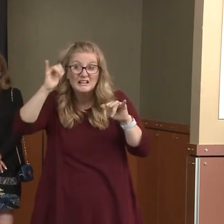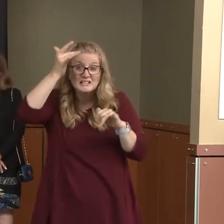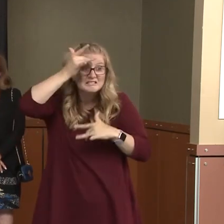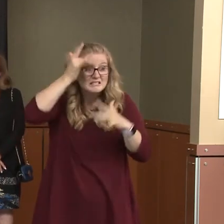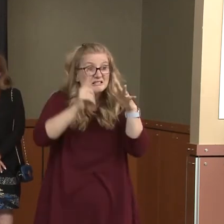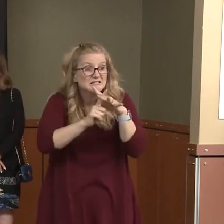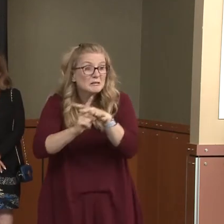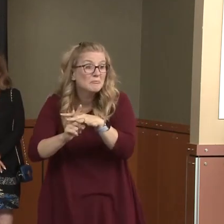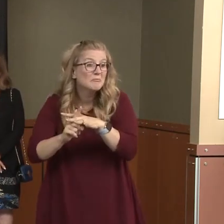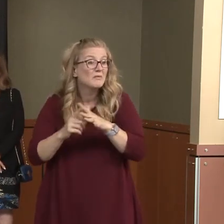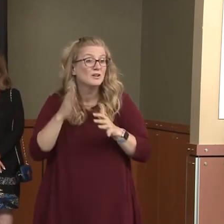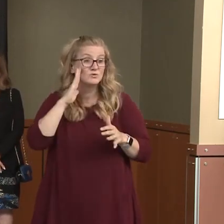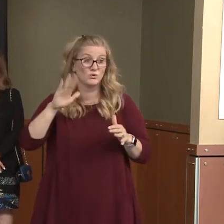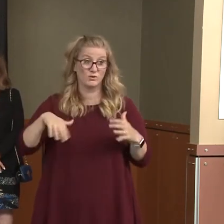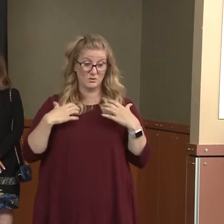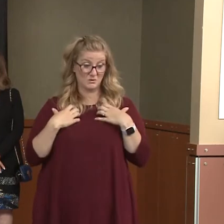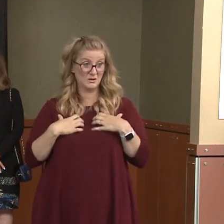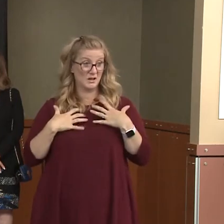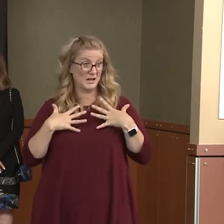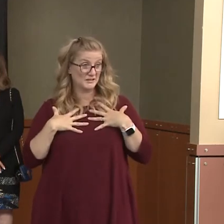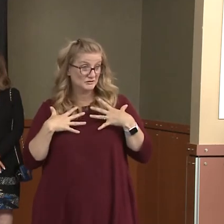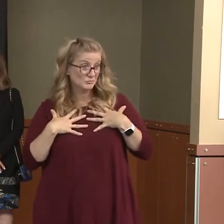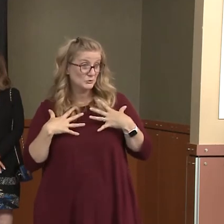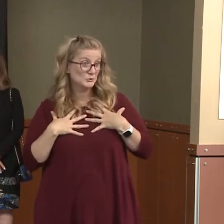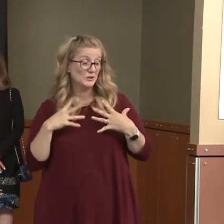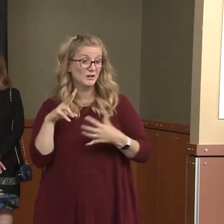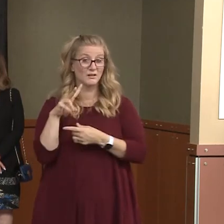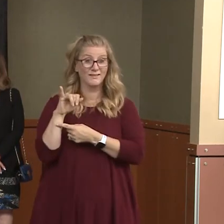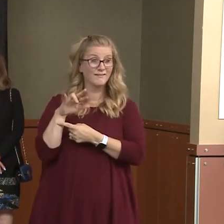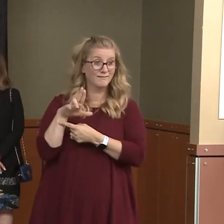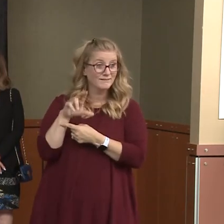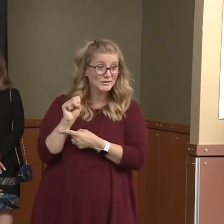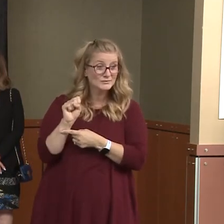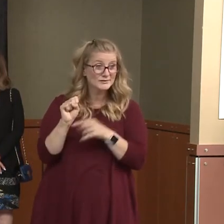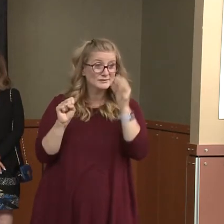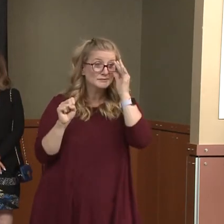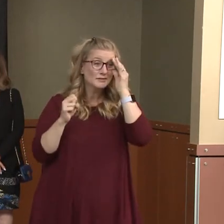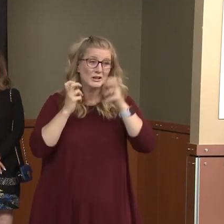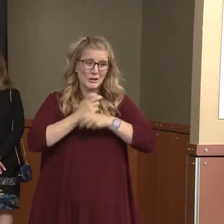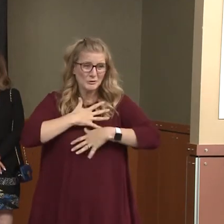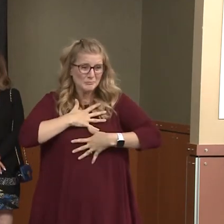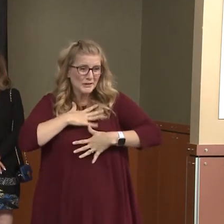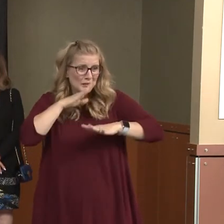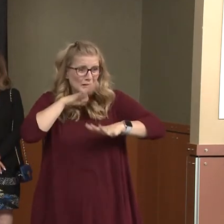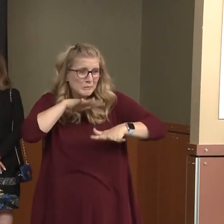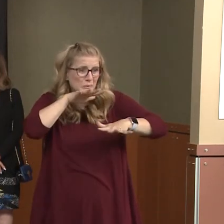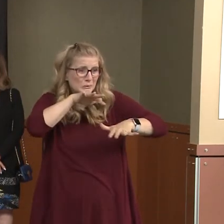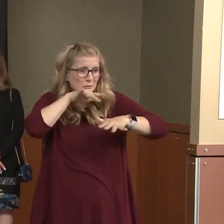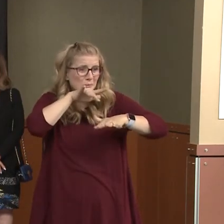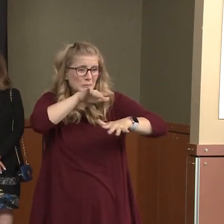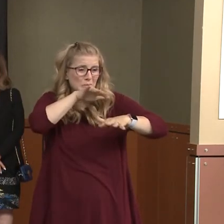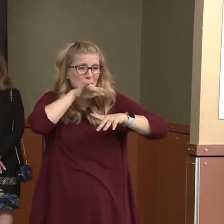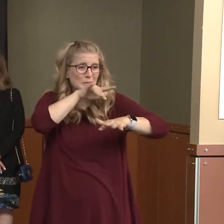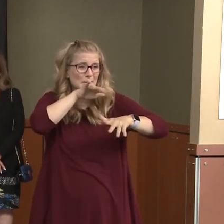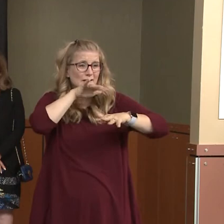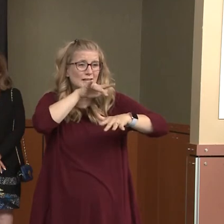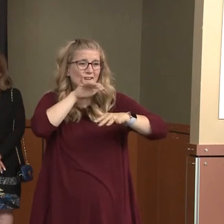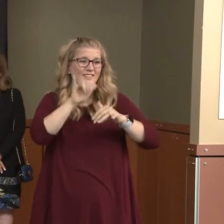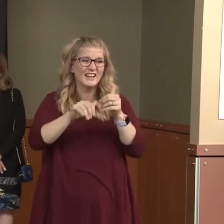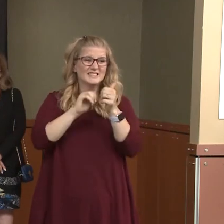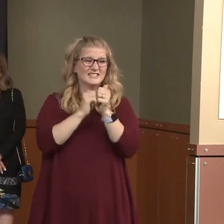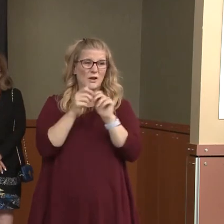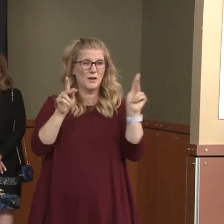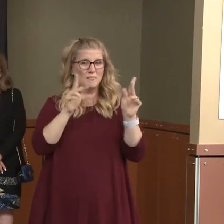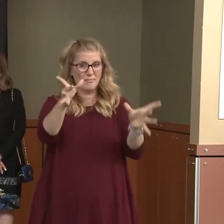virus and that as you breathe out, you have droplets come out of your mouth and that's how people contract the virus. So